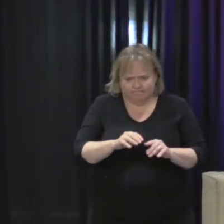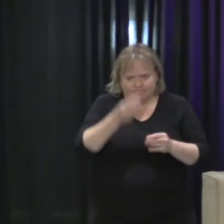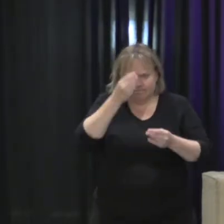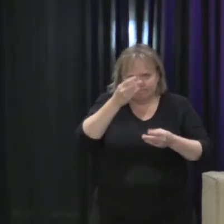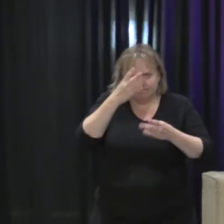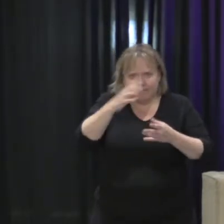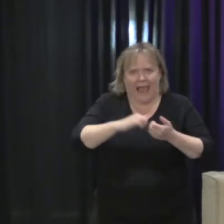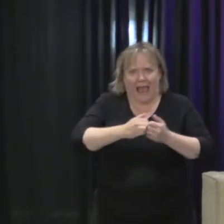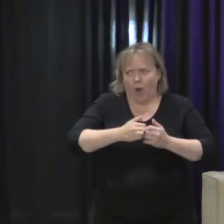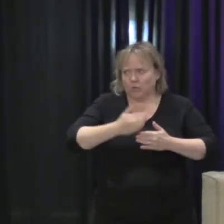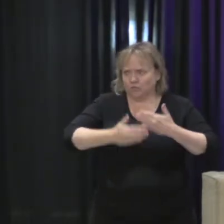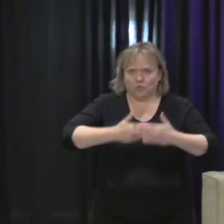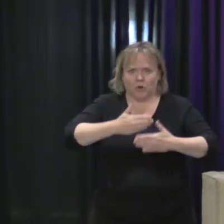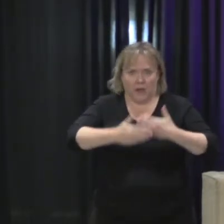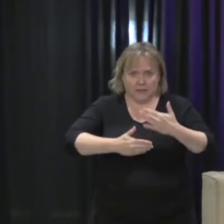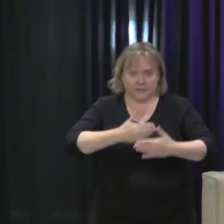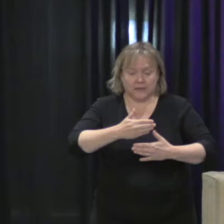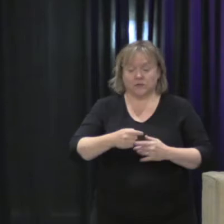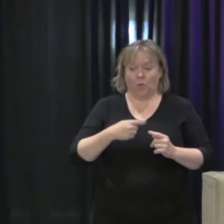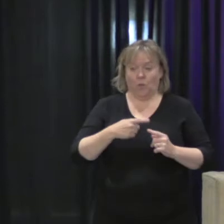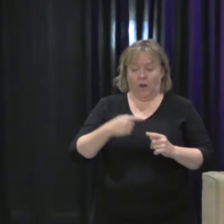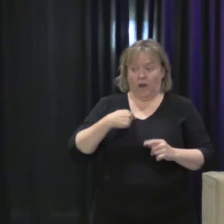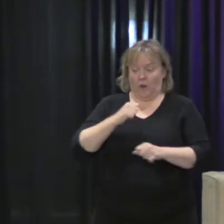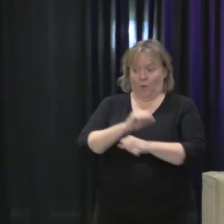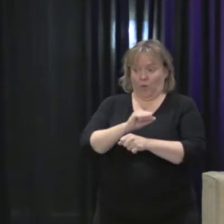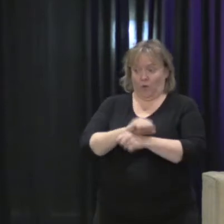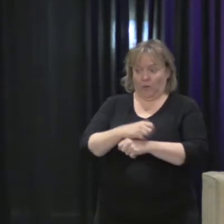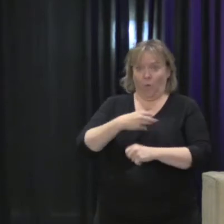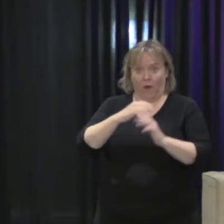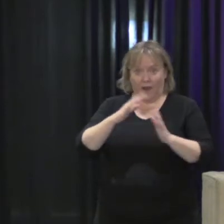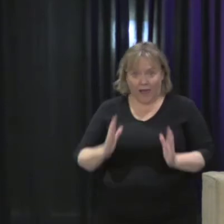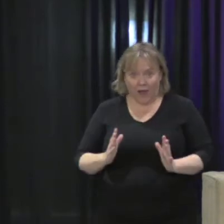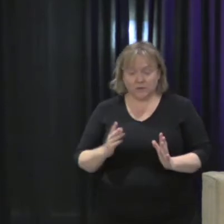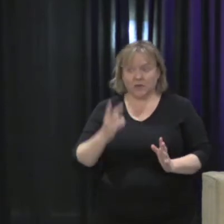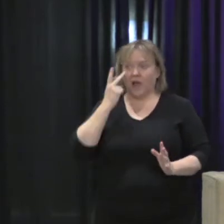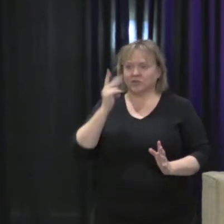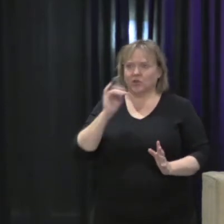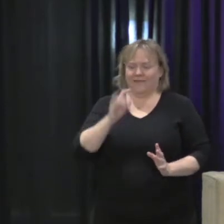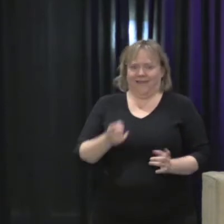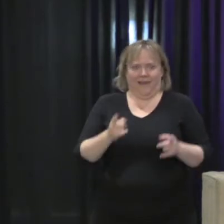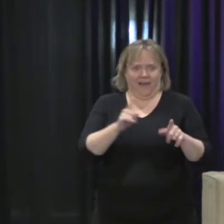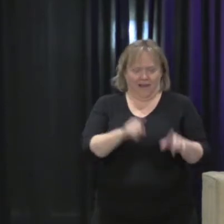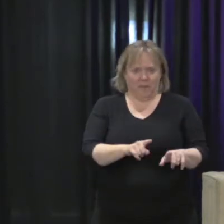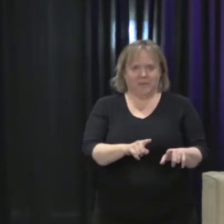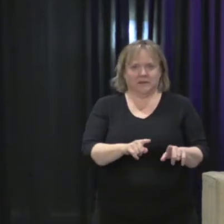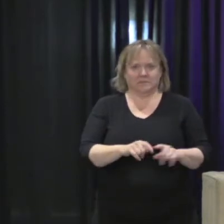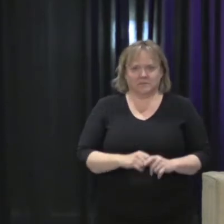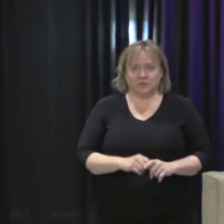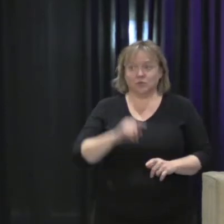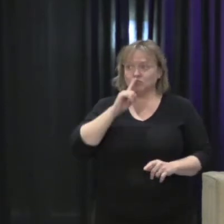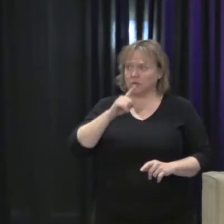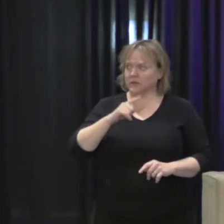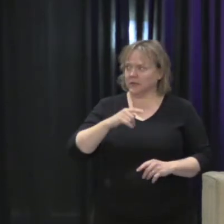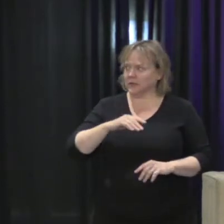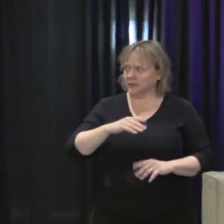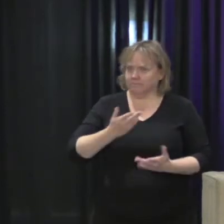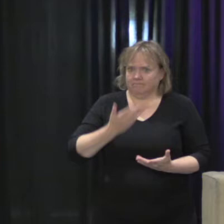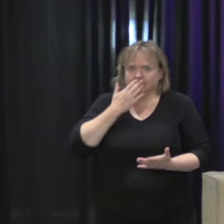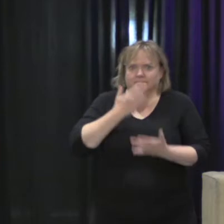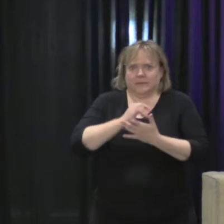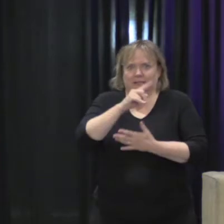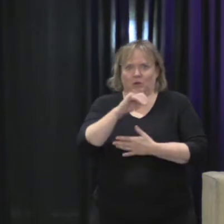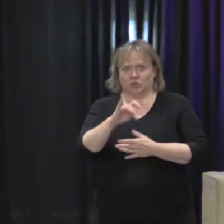kind of watch that move along, and it was just fabulous the way the Department of Justice kind of took this on. This is about kind of